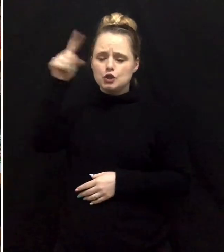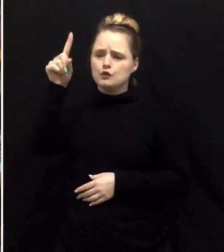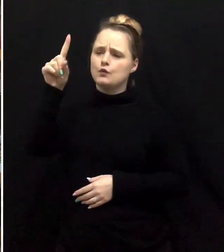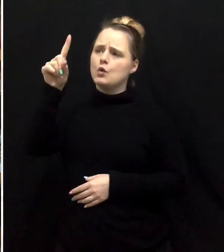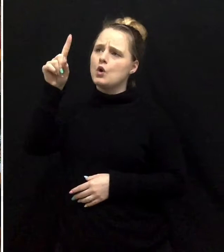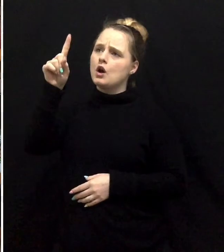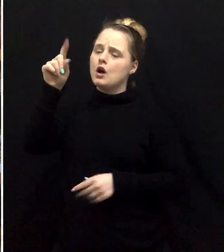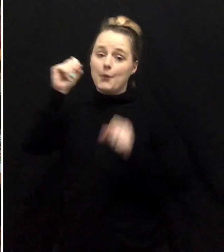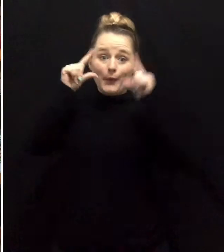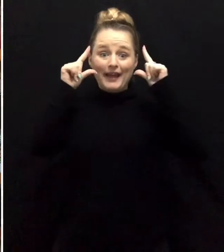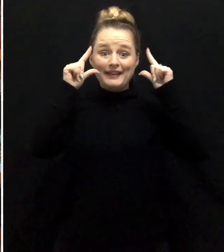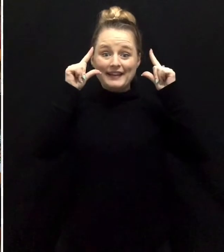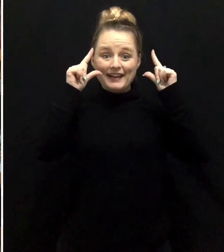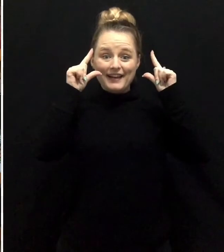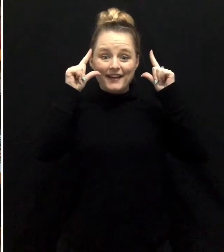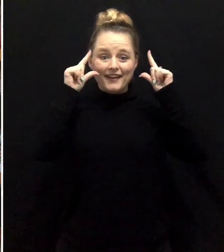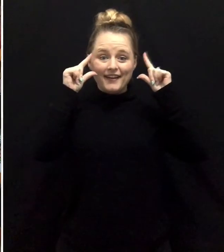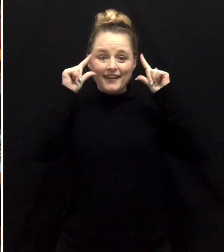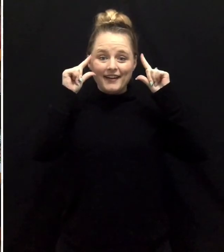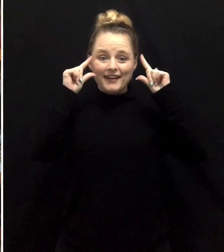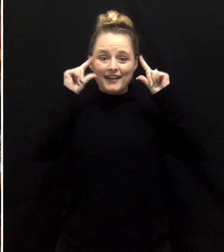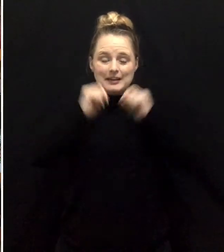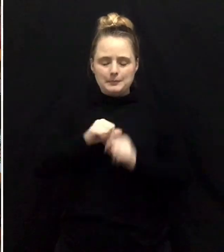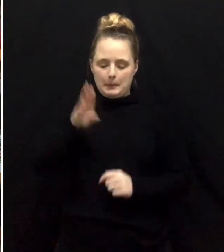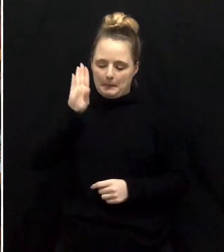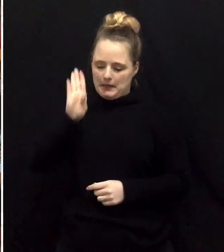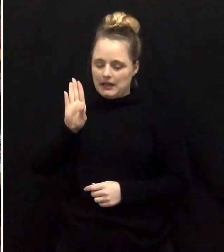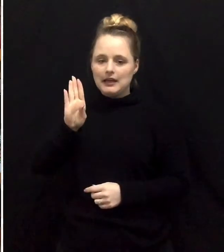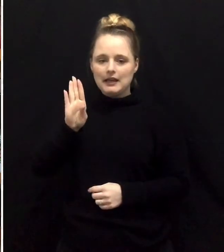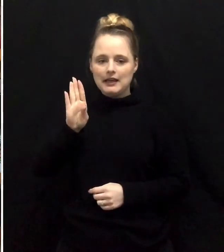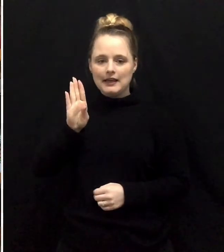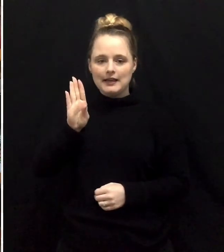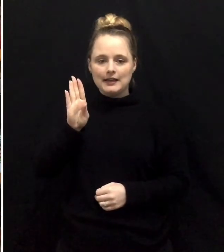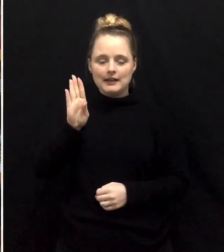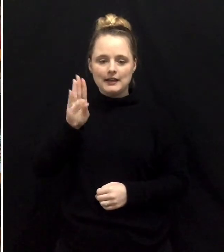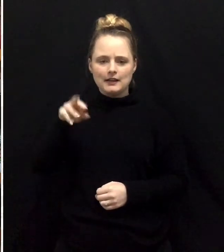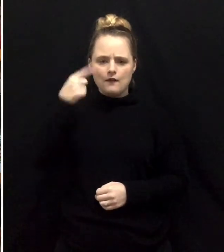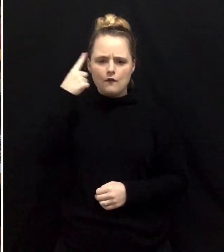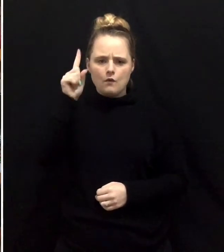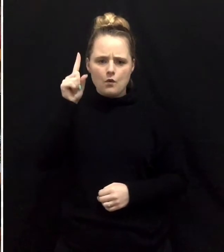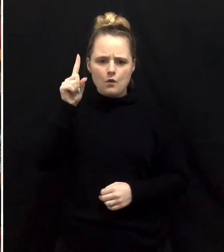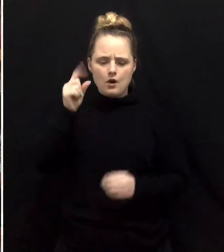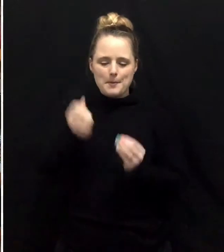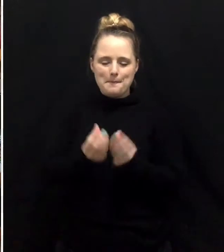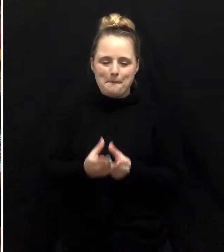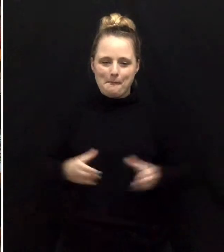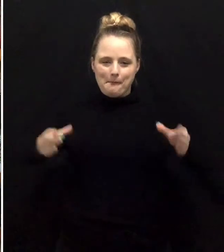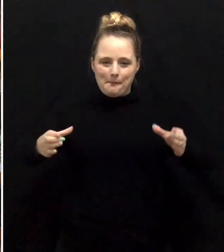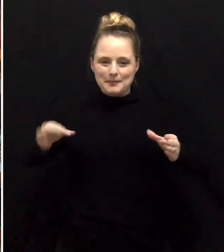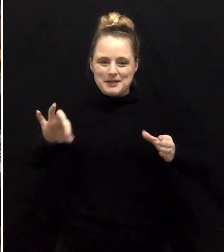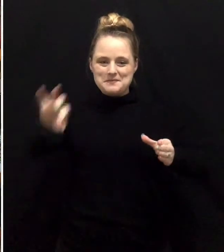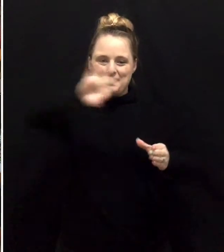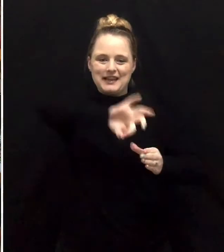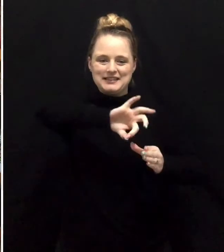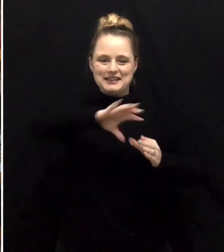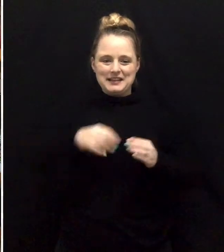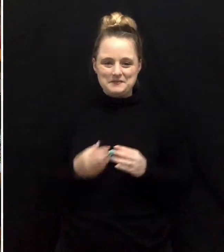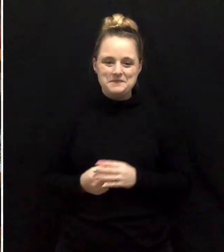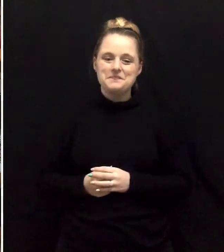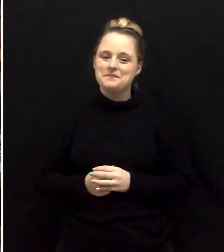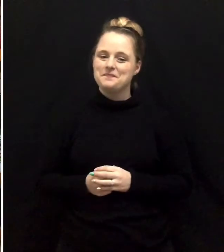A is for a week. B is for basket.